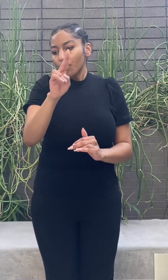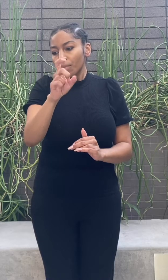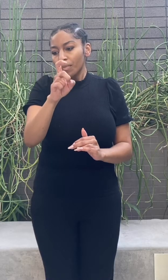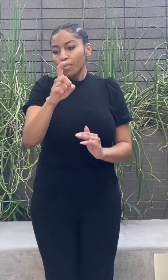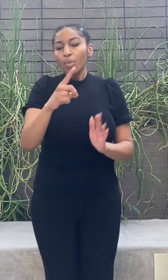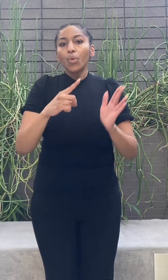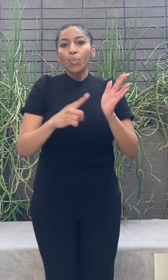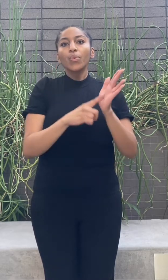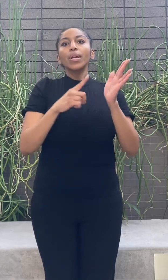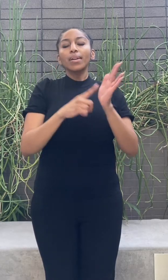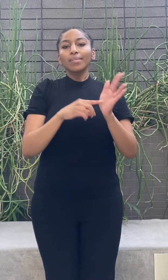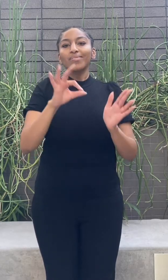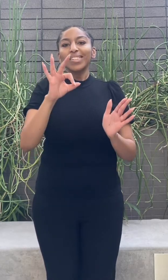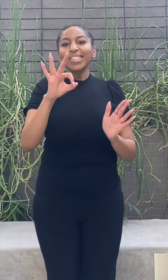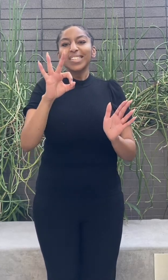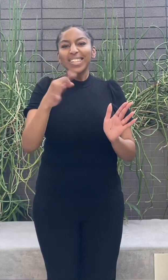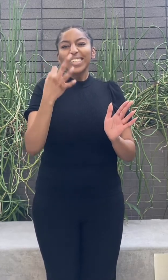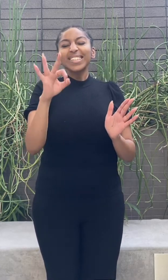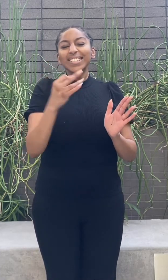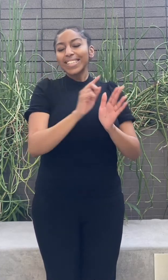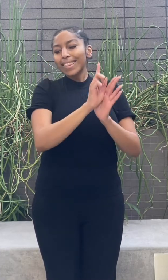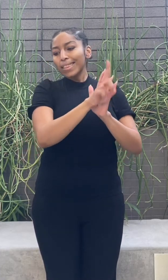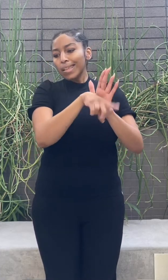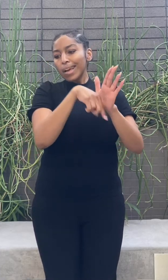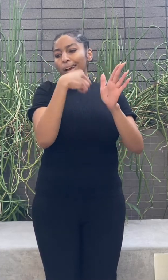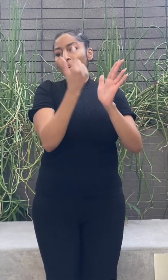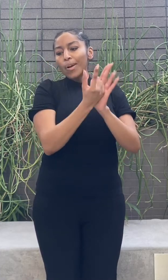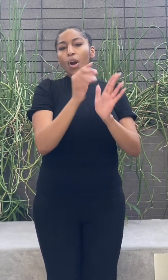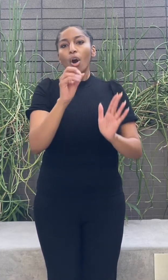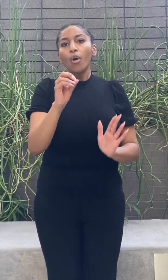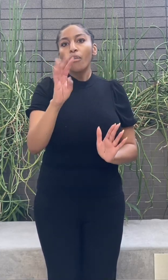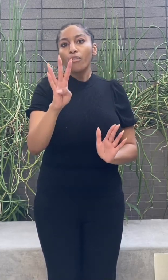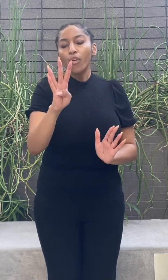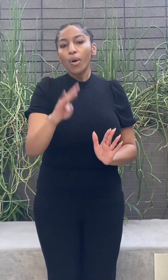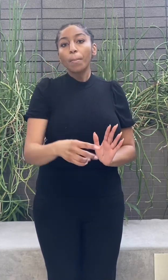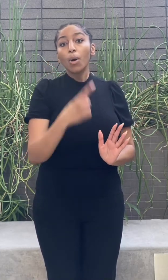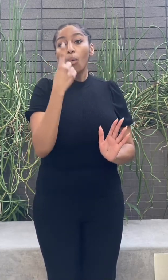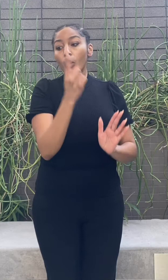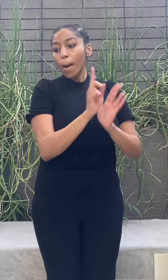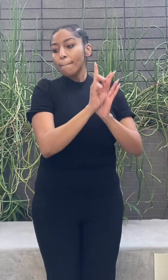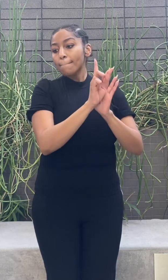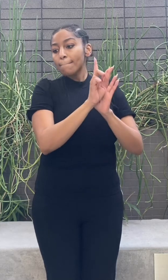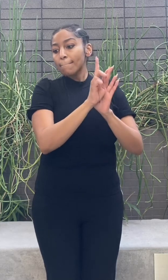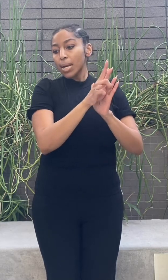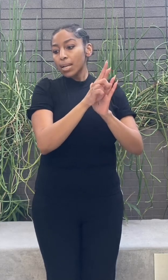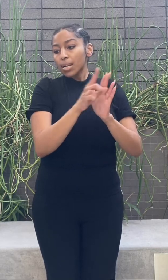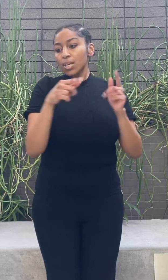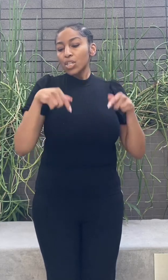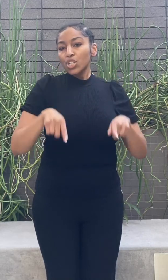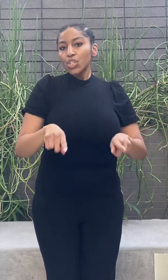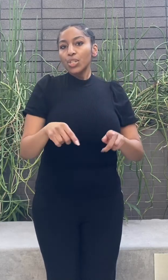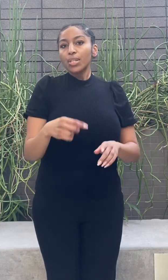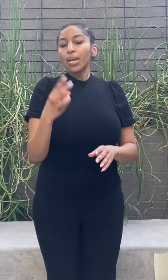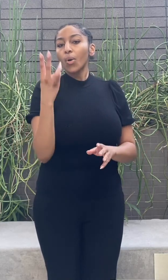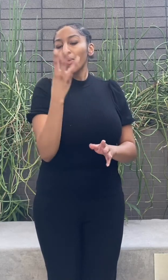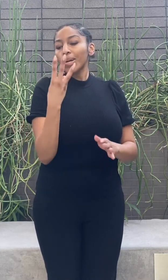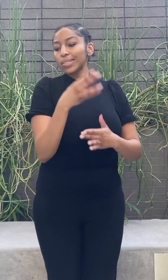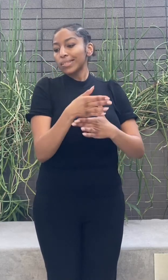appellations, classifications, varietals, to smell and check color and